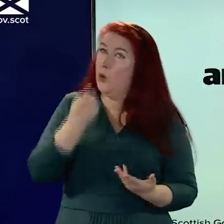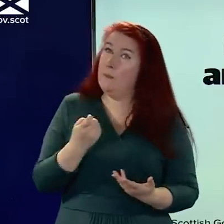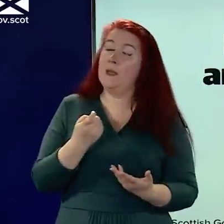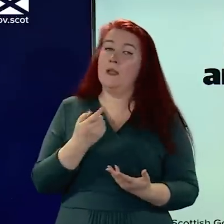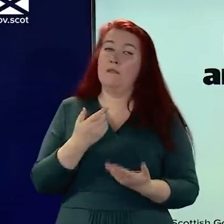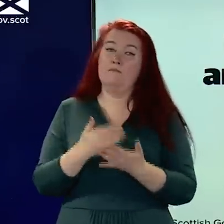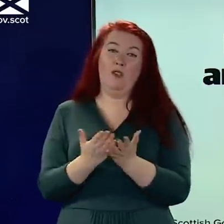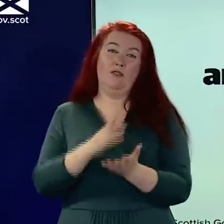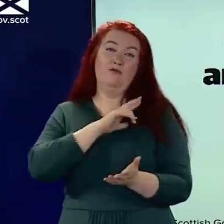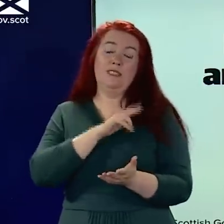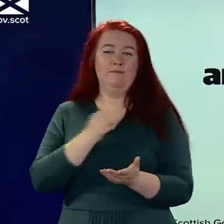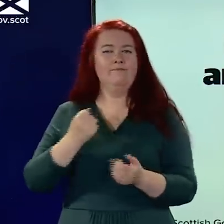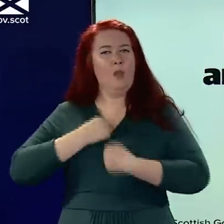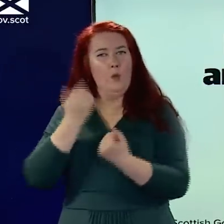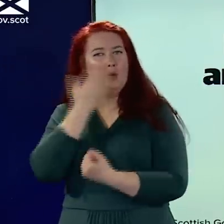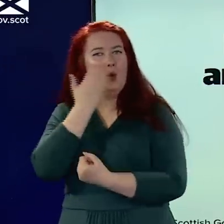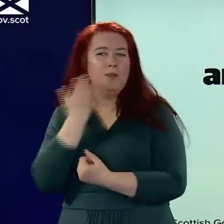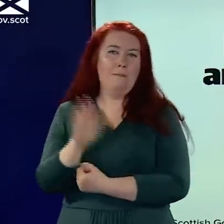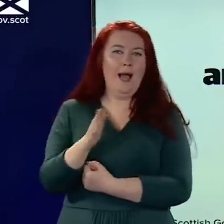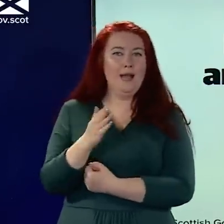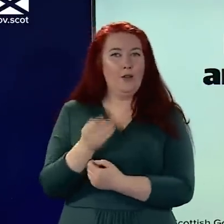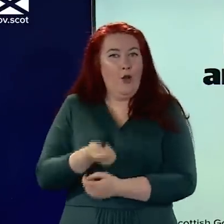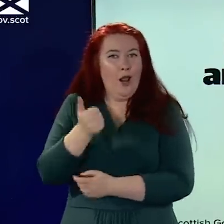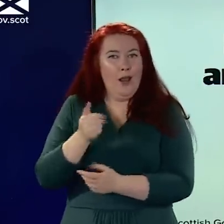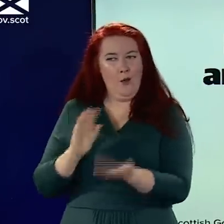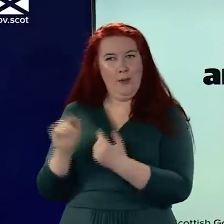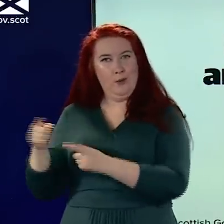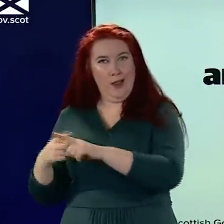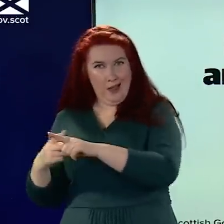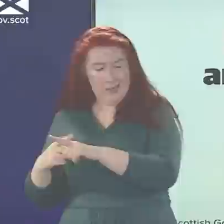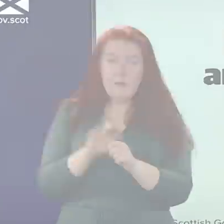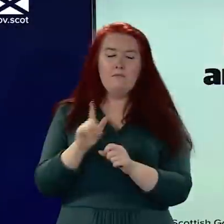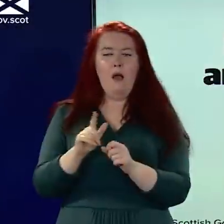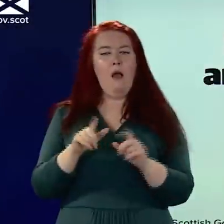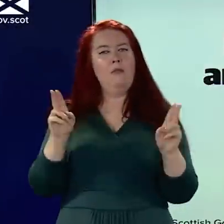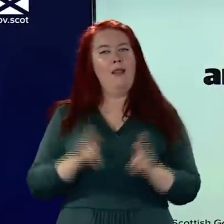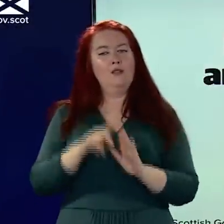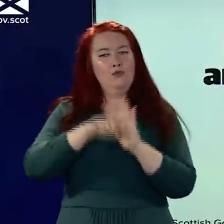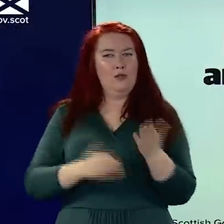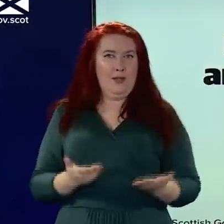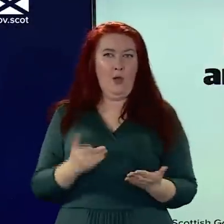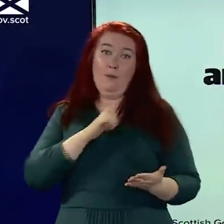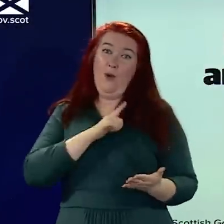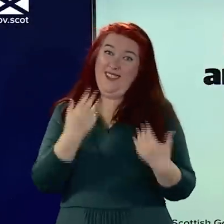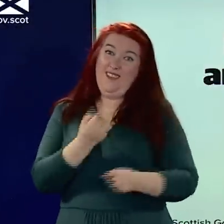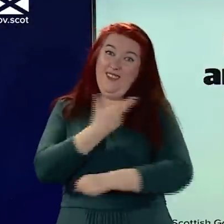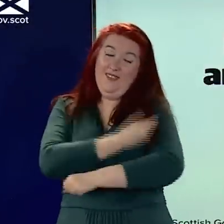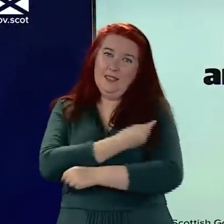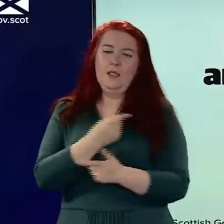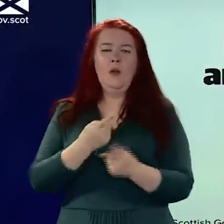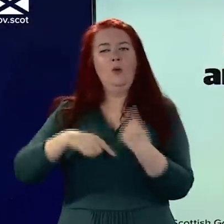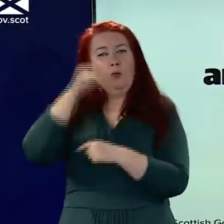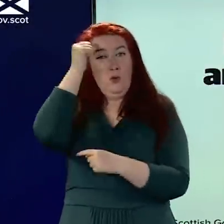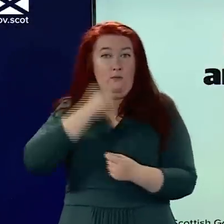of the fact that our schools return earlier with the increased interactions that come with that. And we know of course that the measures